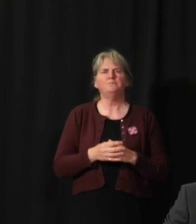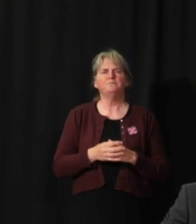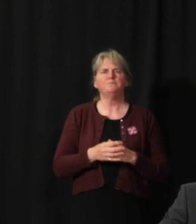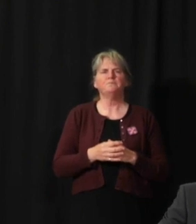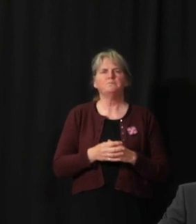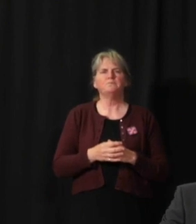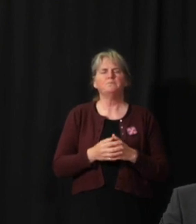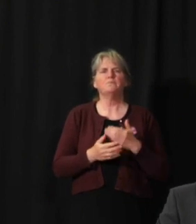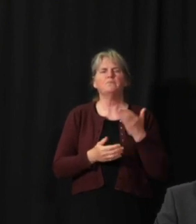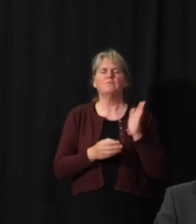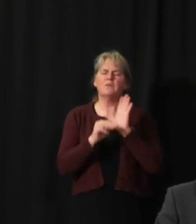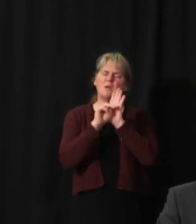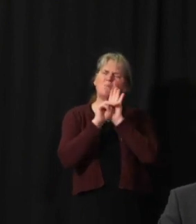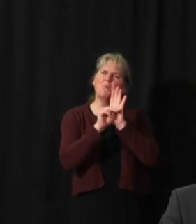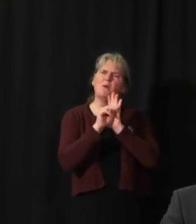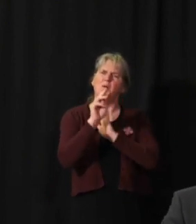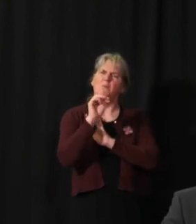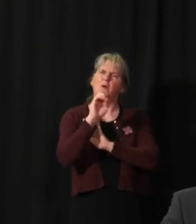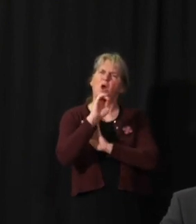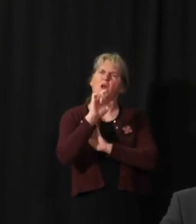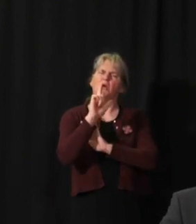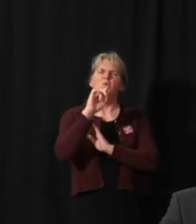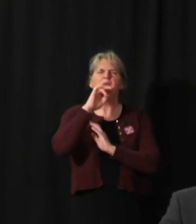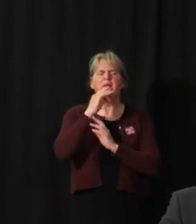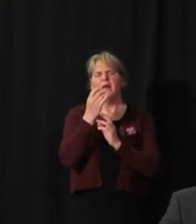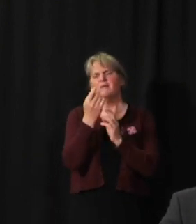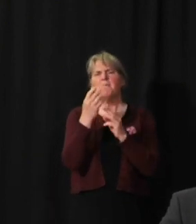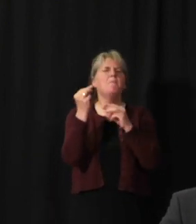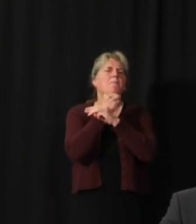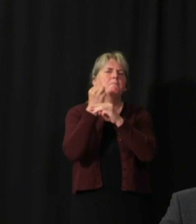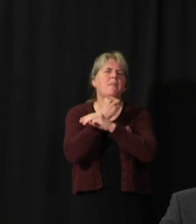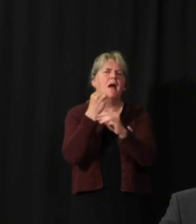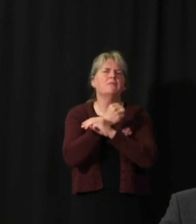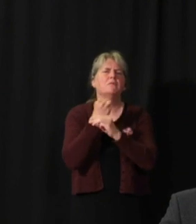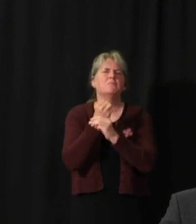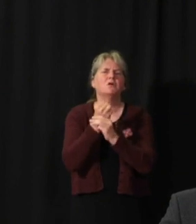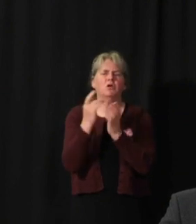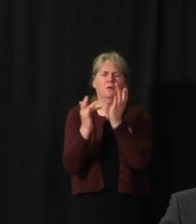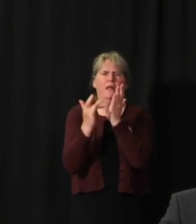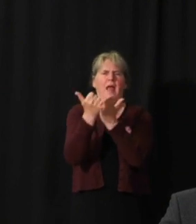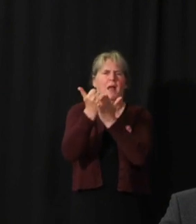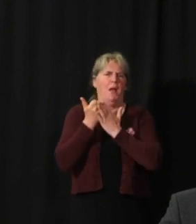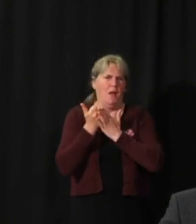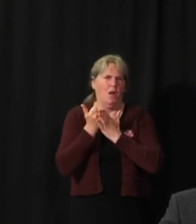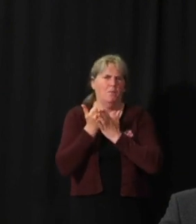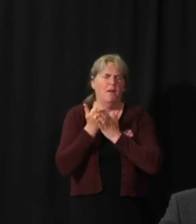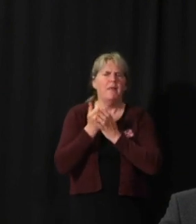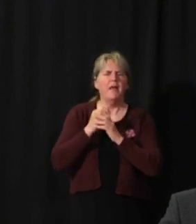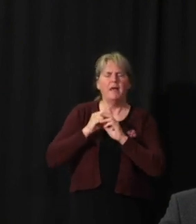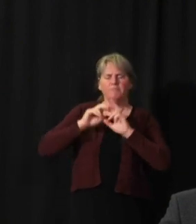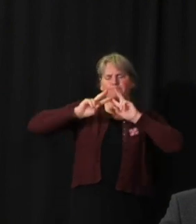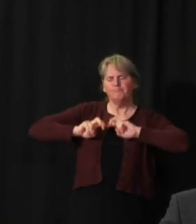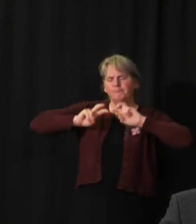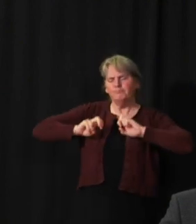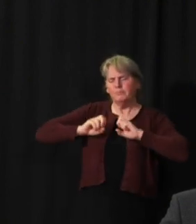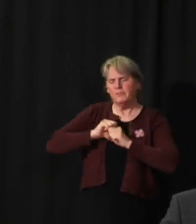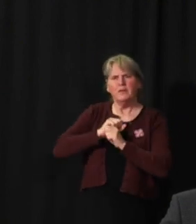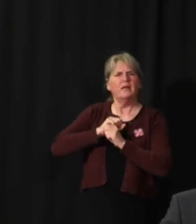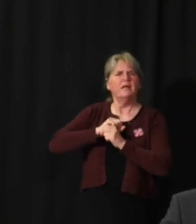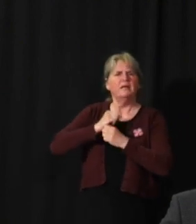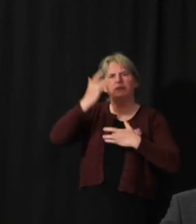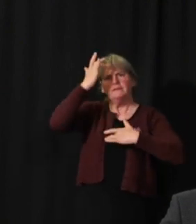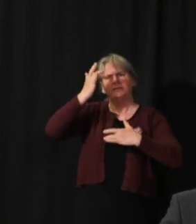So models are mathematical tools, and they help us understand disease progression under various